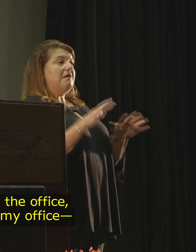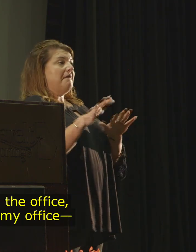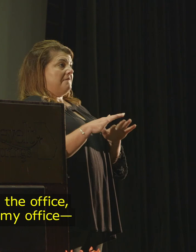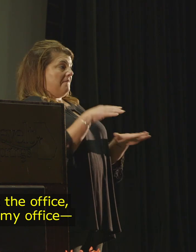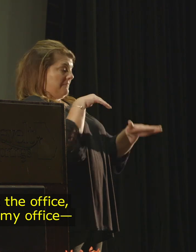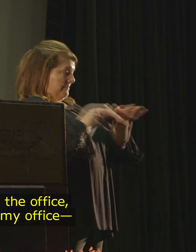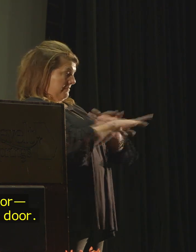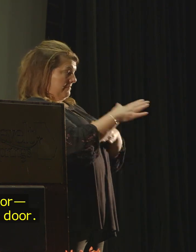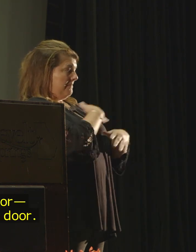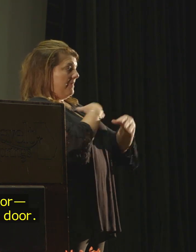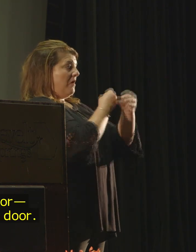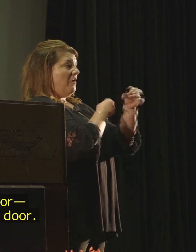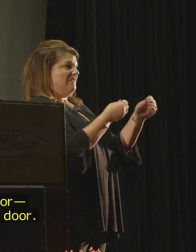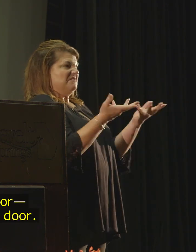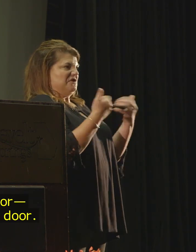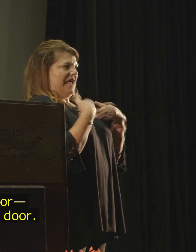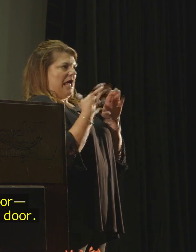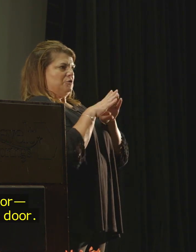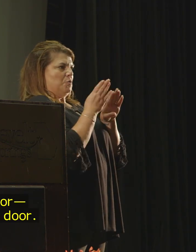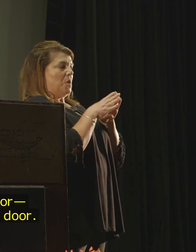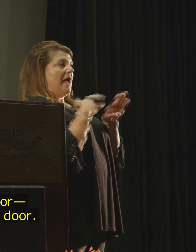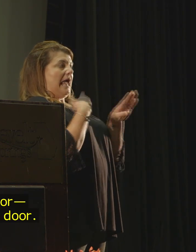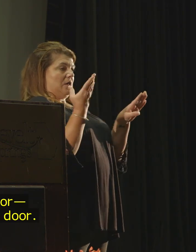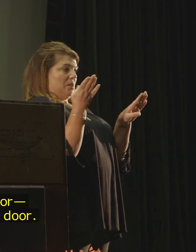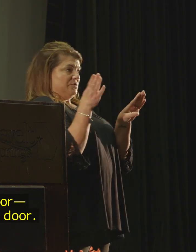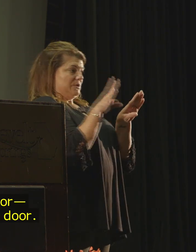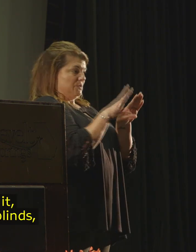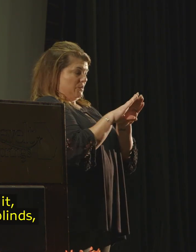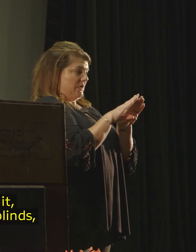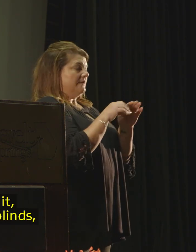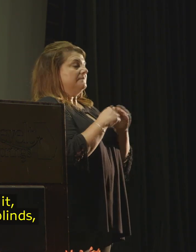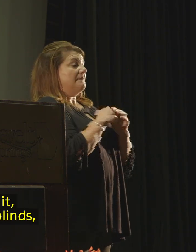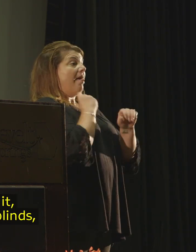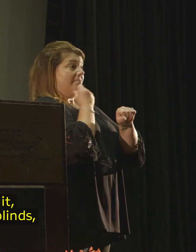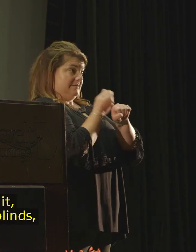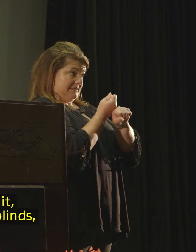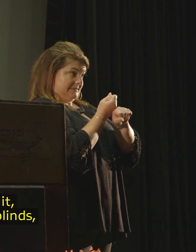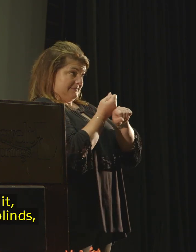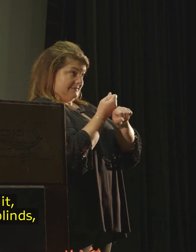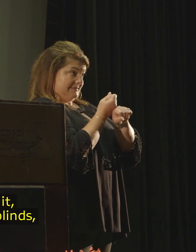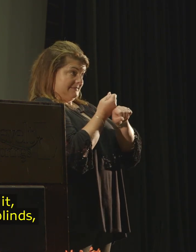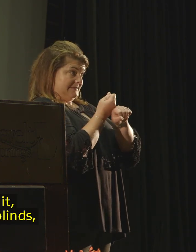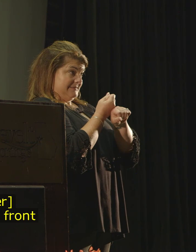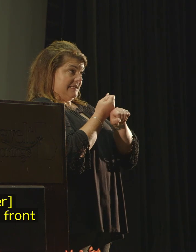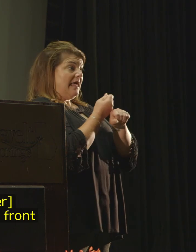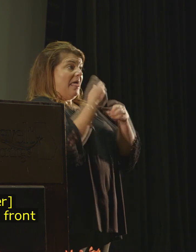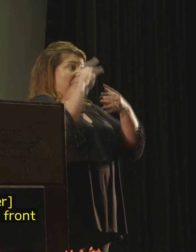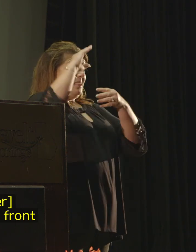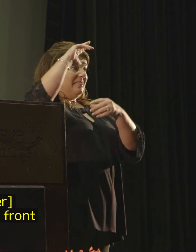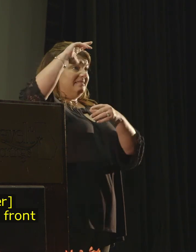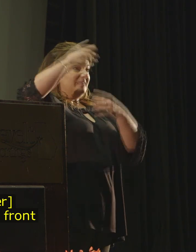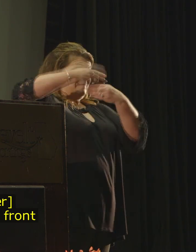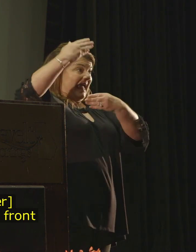walked in my office. I had a door. I closed the door. I locked it, closed the blinds,